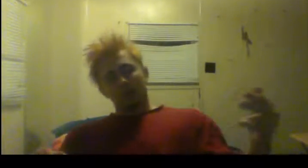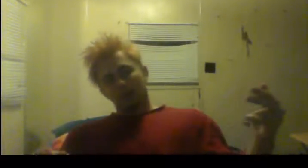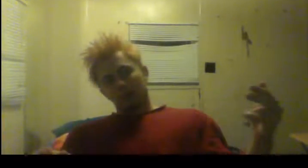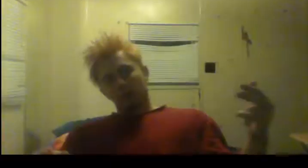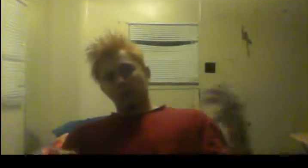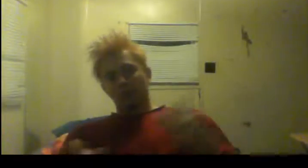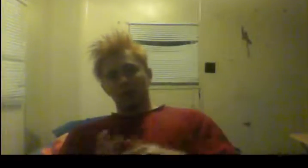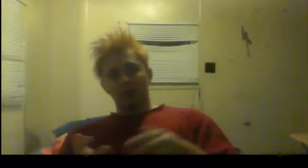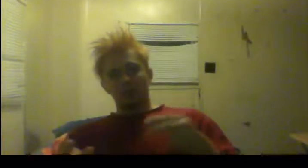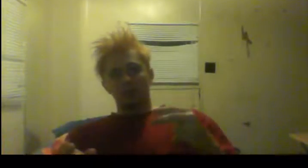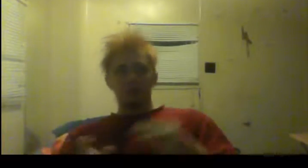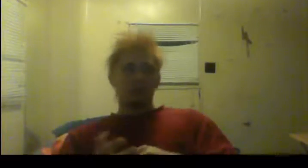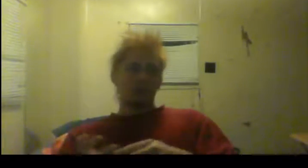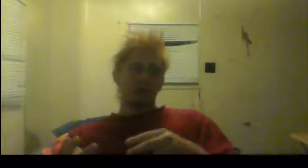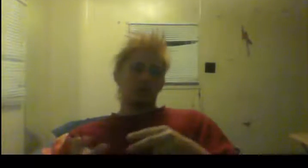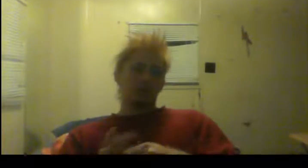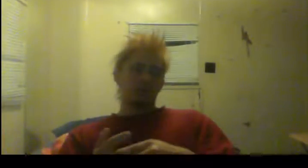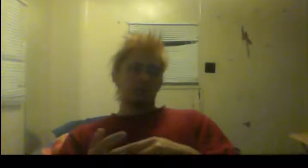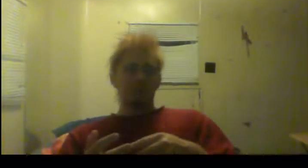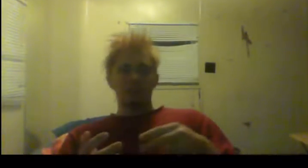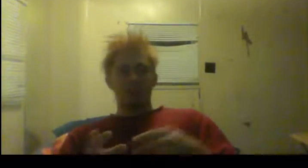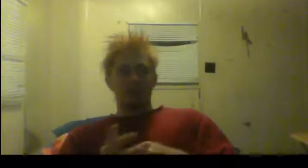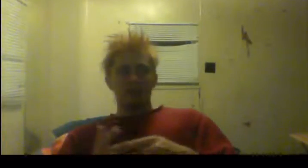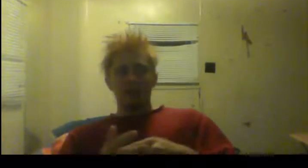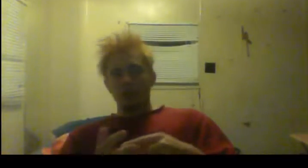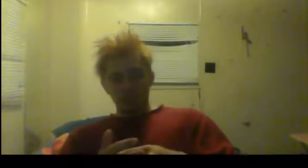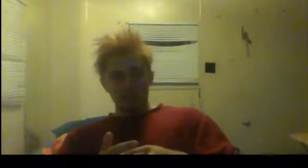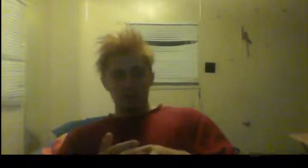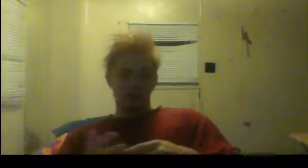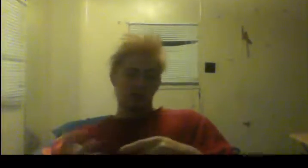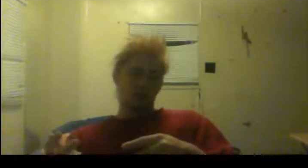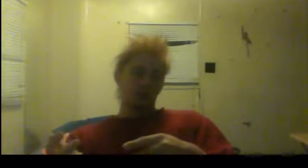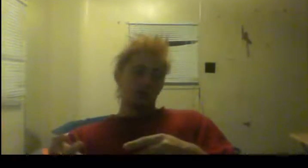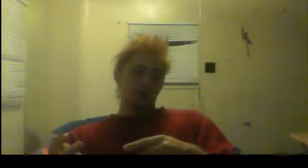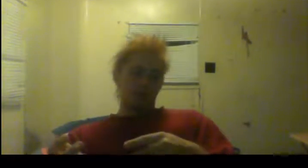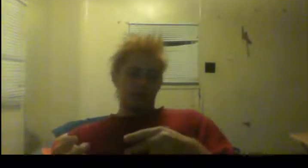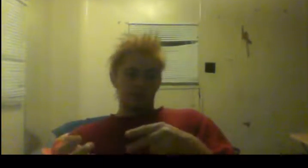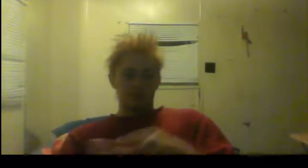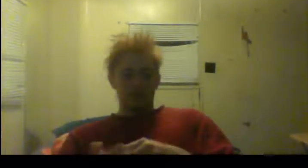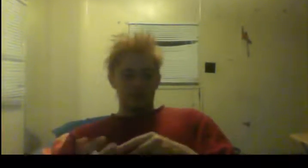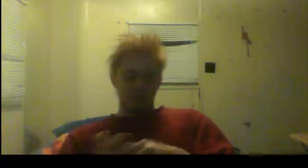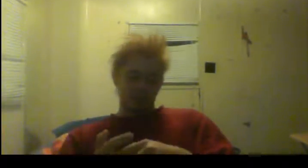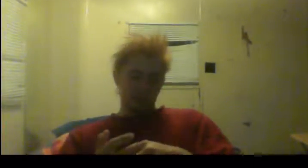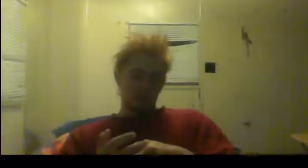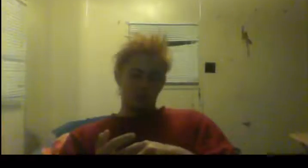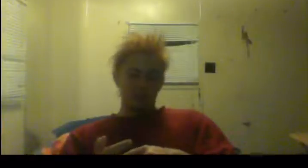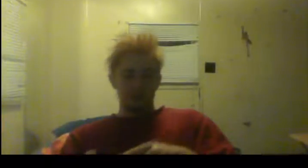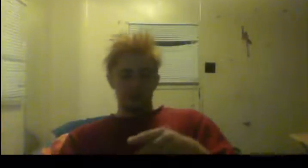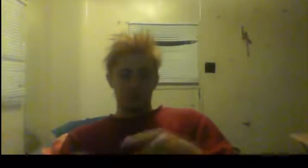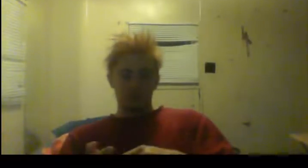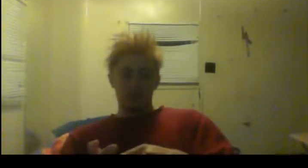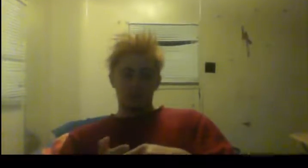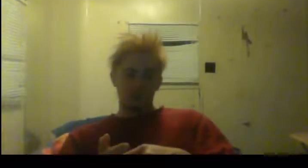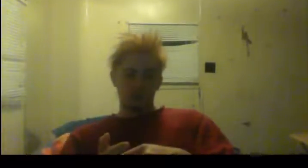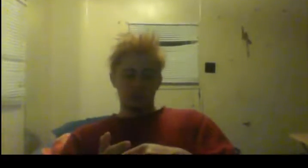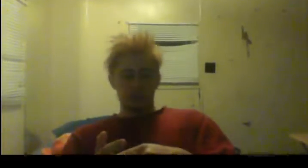You got to constantly be working in the gym. You can't take it easy in there. That's, that's one of the things that's going to get you results.